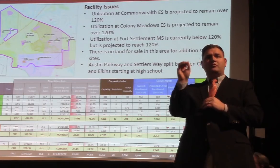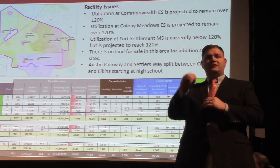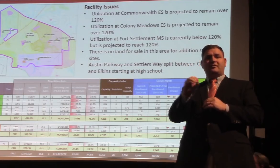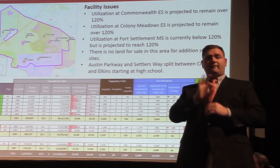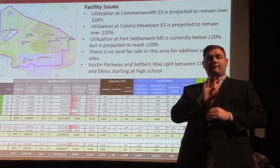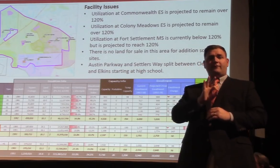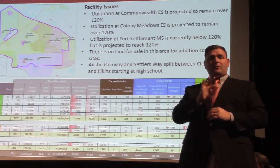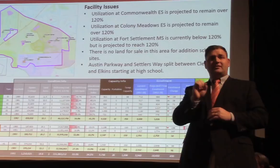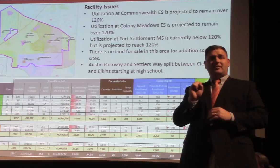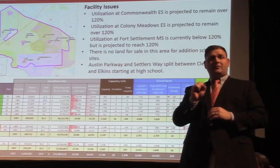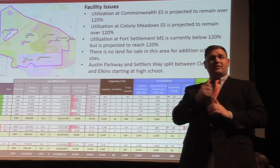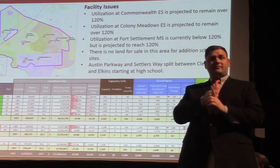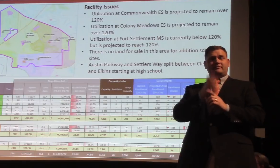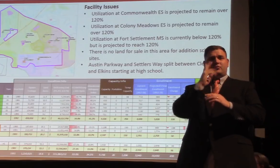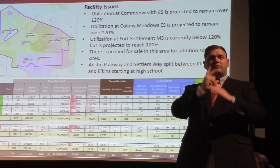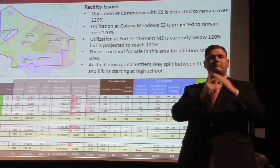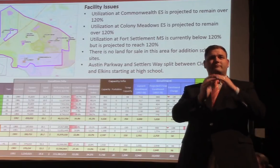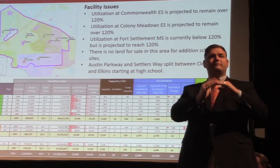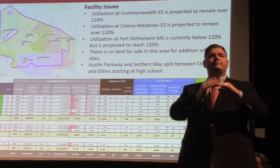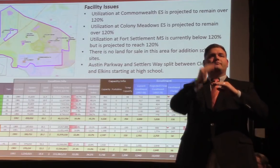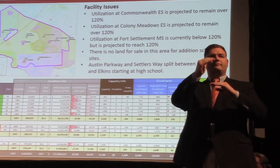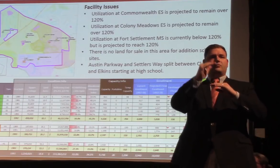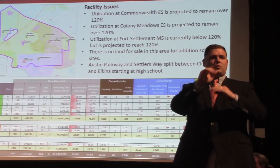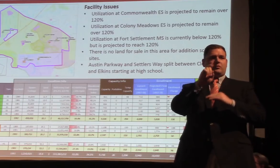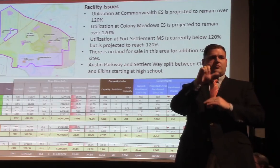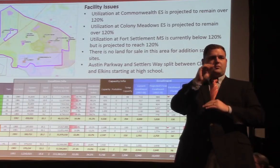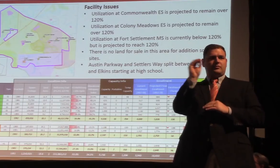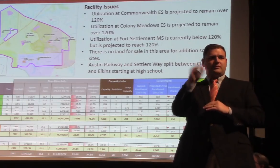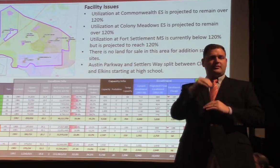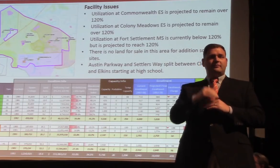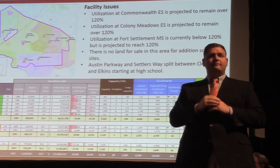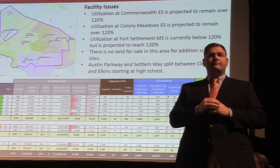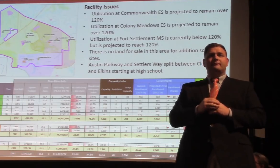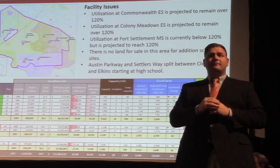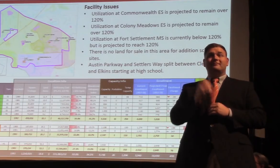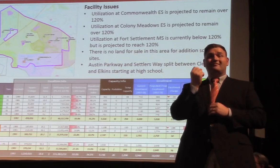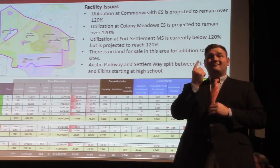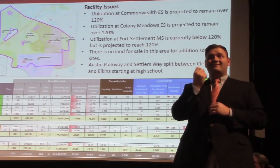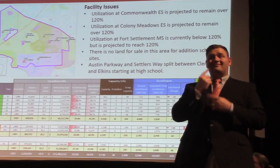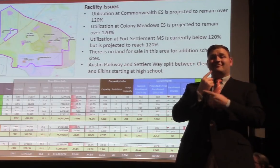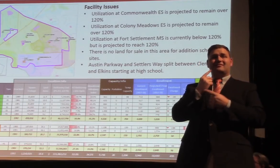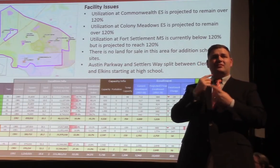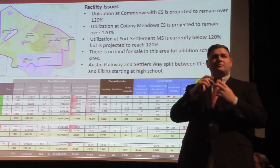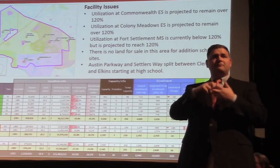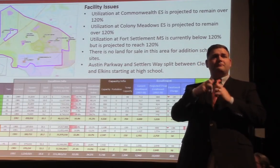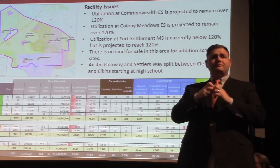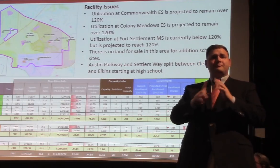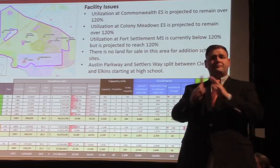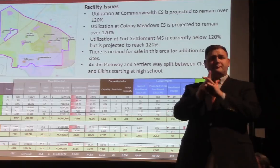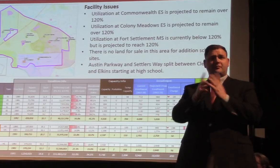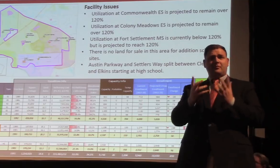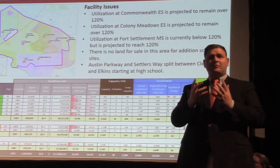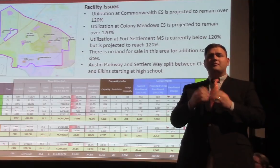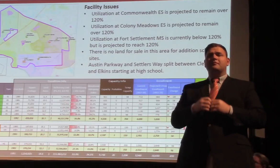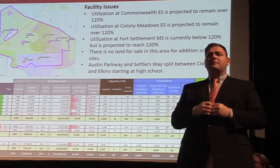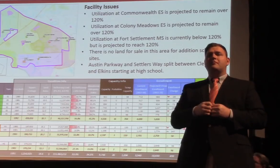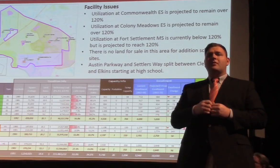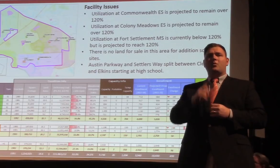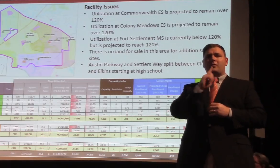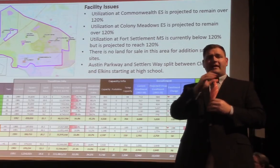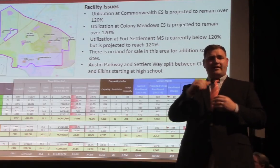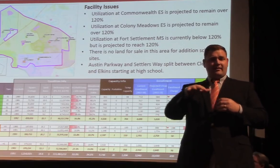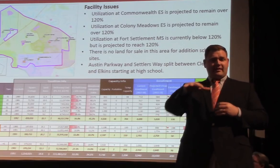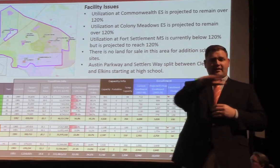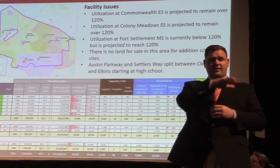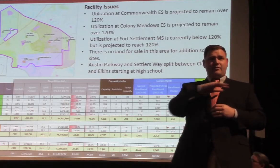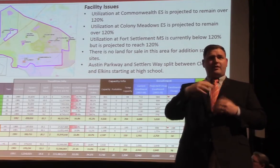is projected to be over 120%. Our issues kind of that we have in this area is that there's, there's really no land for sale in this area